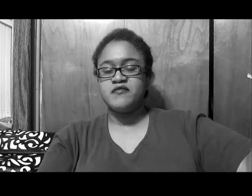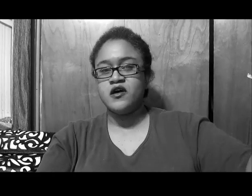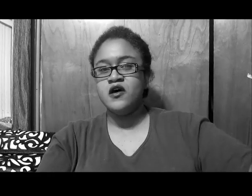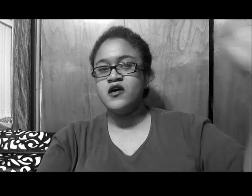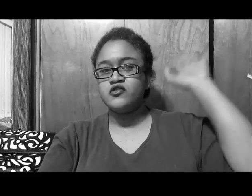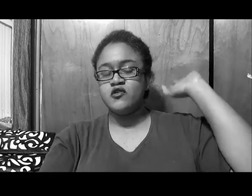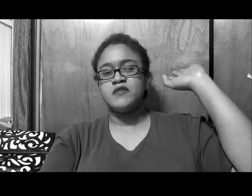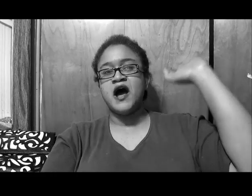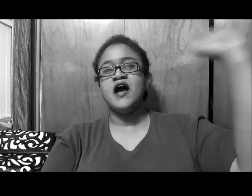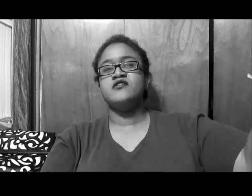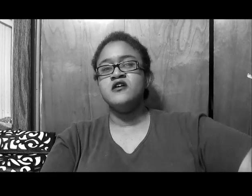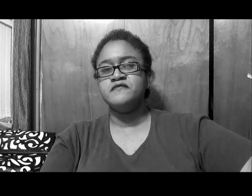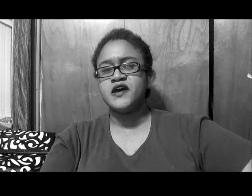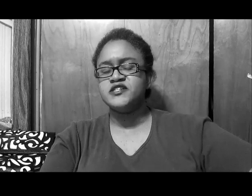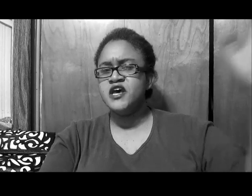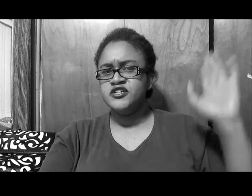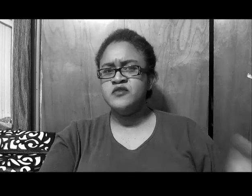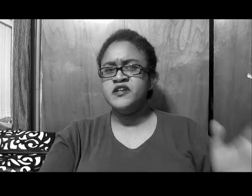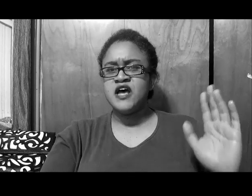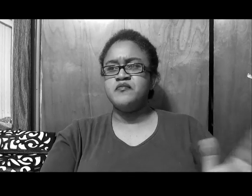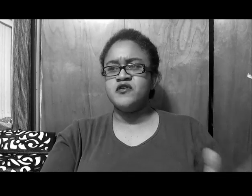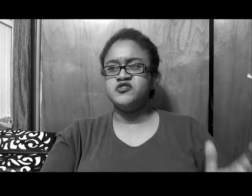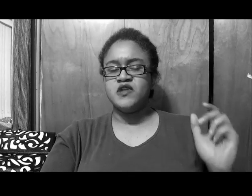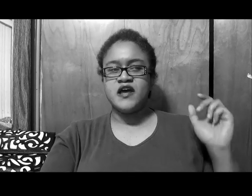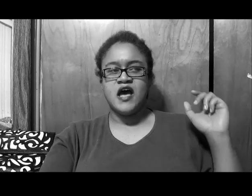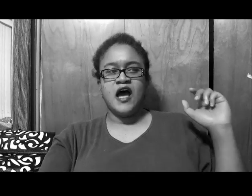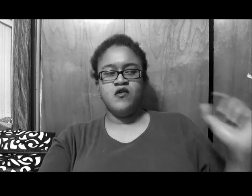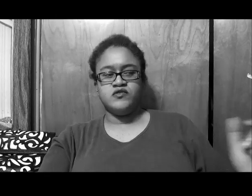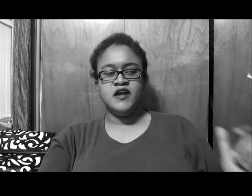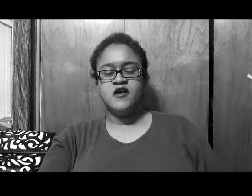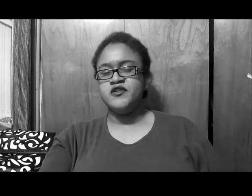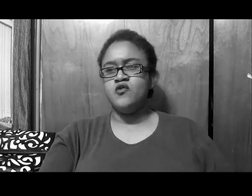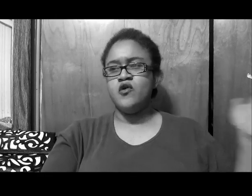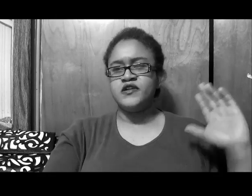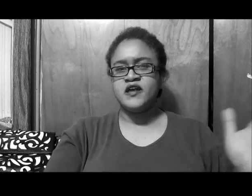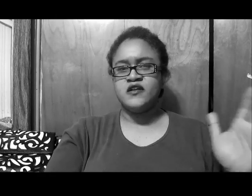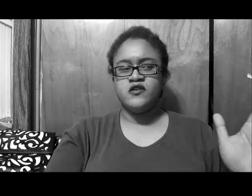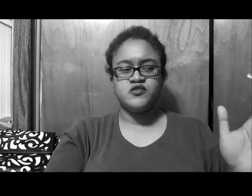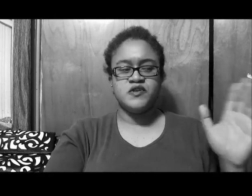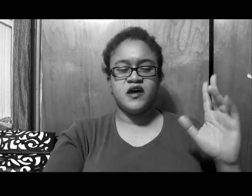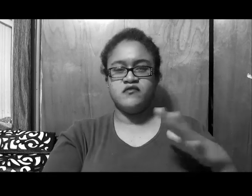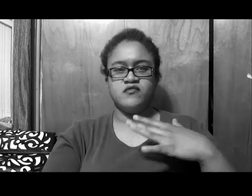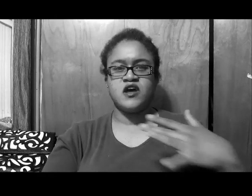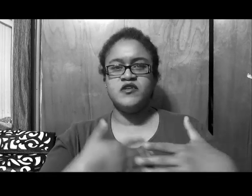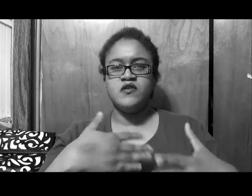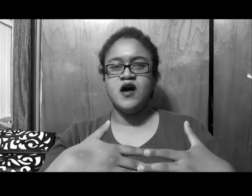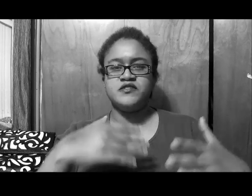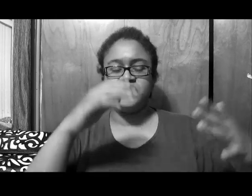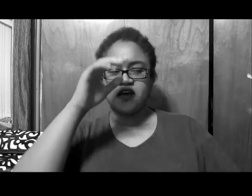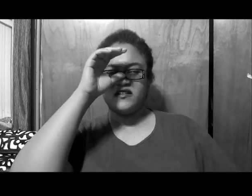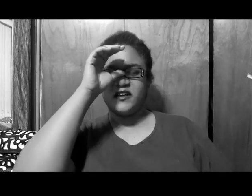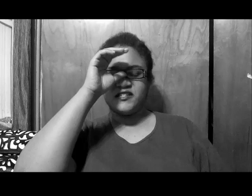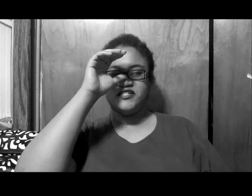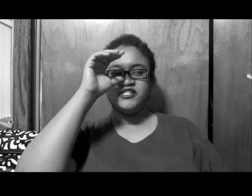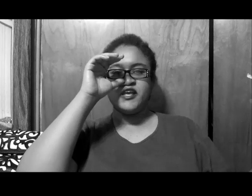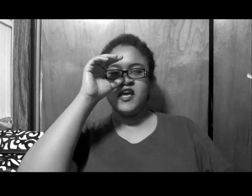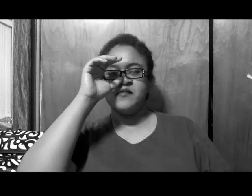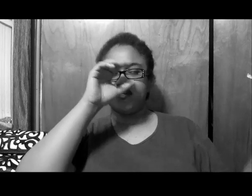after her, and throw a pie in her face, she'll be the type of person, like how dare you, or then got the nerve to be like, coming you opposite, like, like I said, she came and said